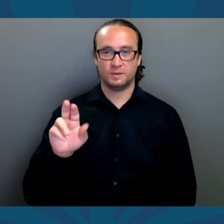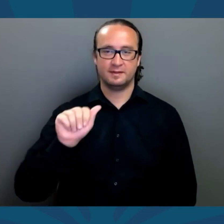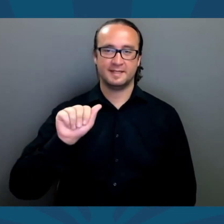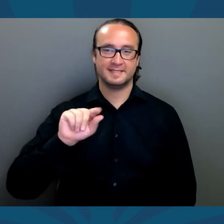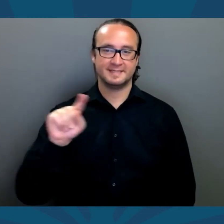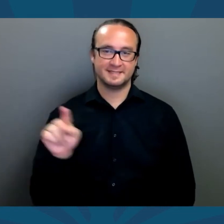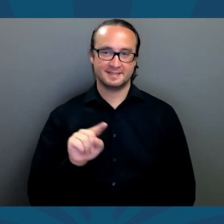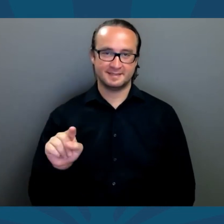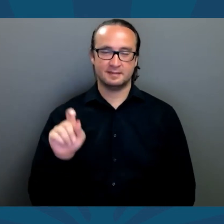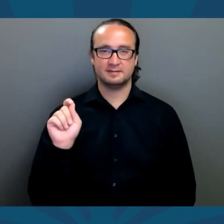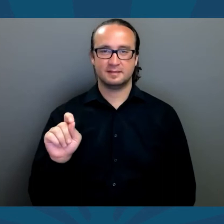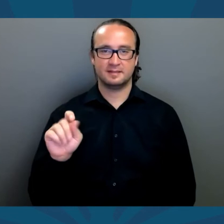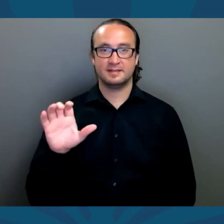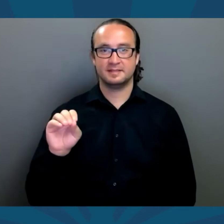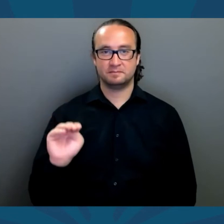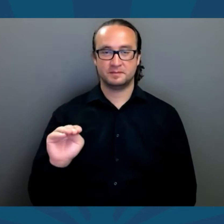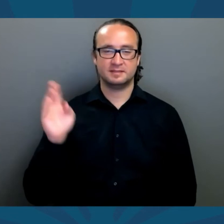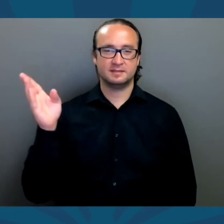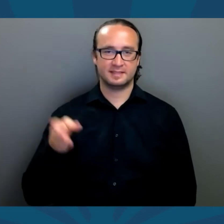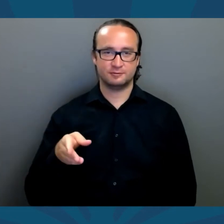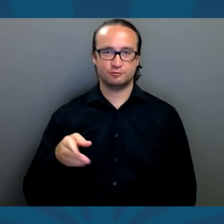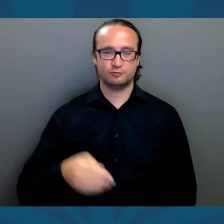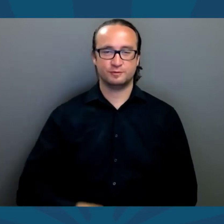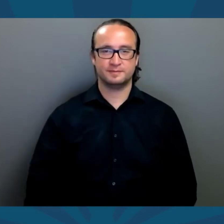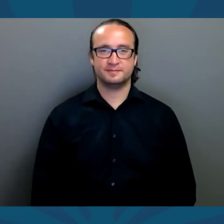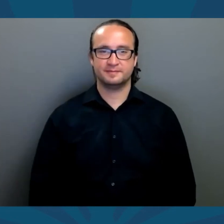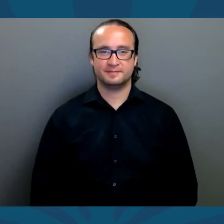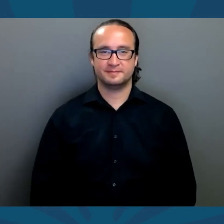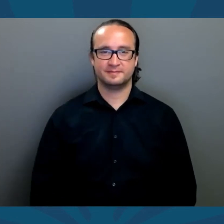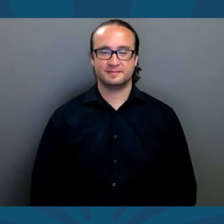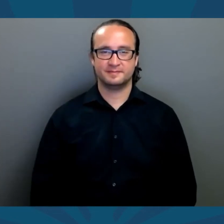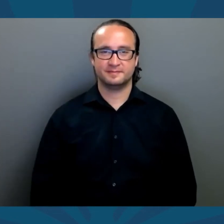johnarnold4az.com forward slash.